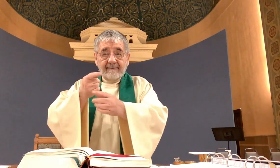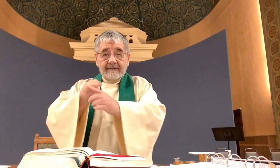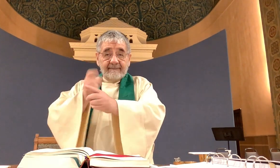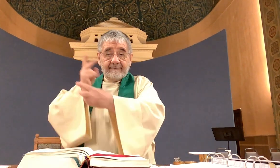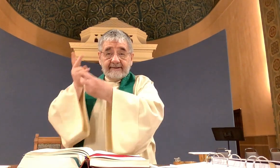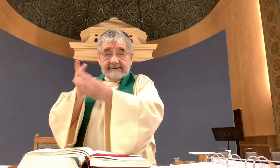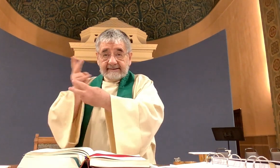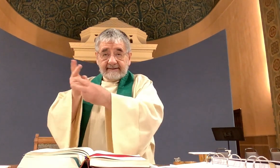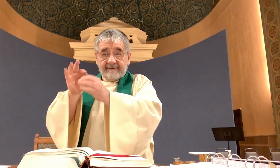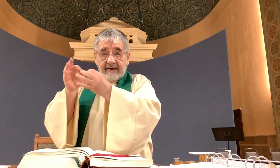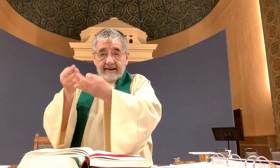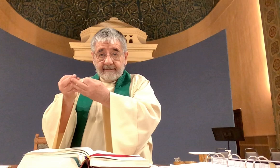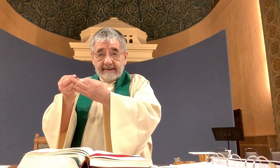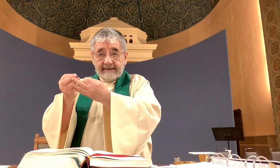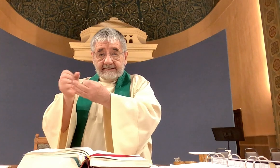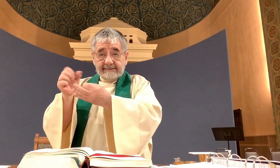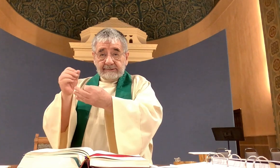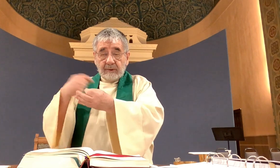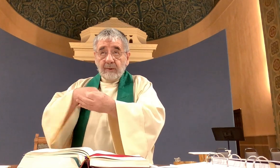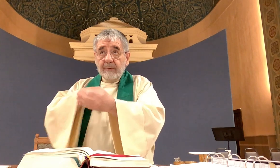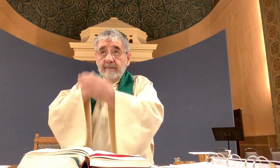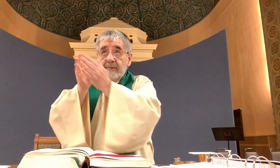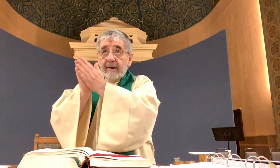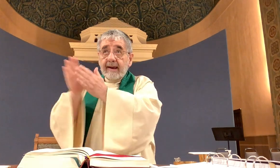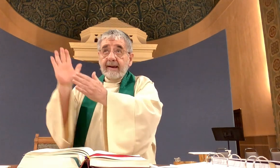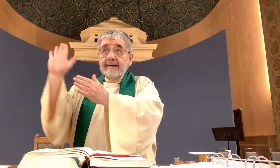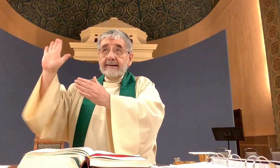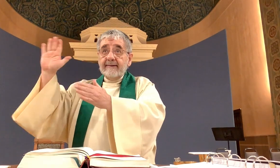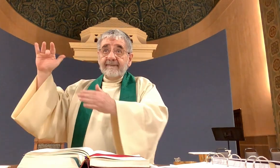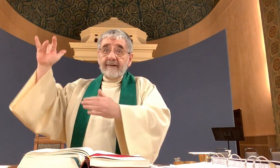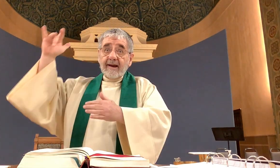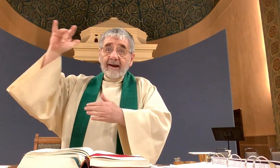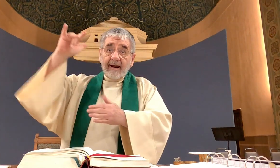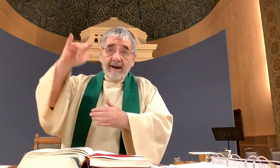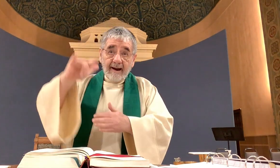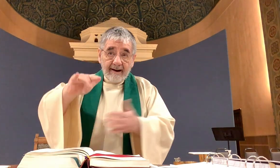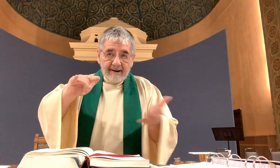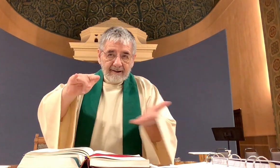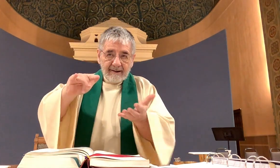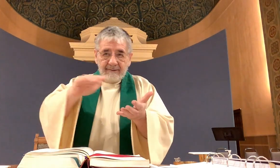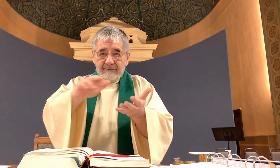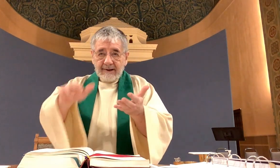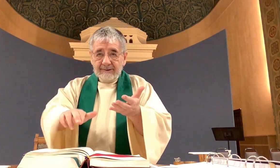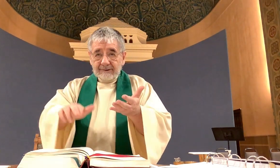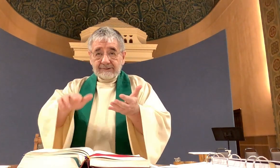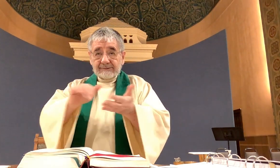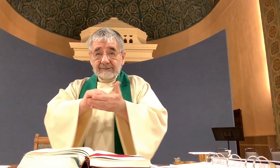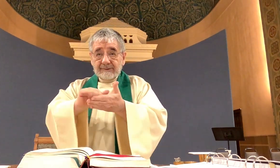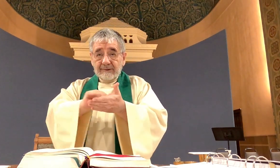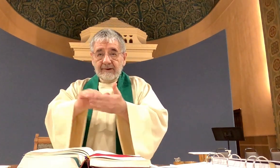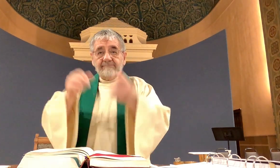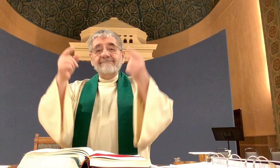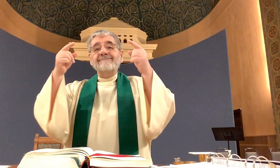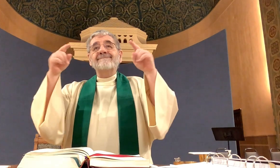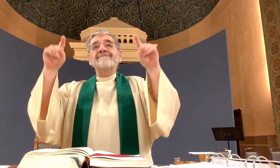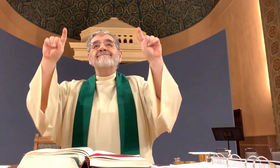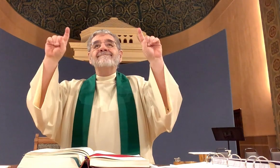from visiting his family. So we pray that his flight may arrive safely.